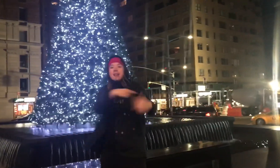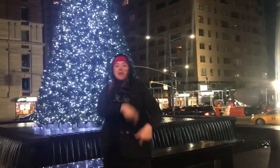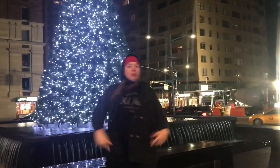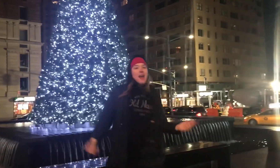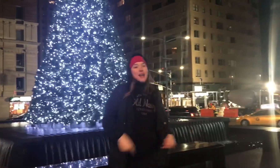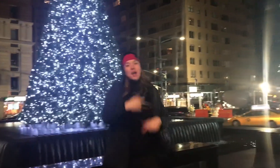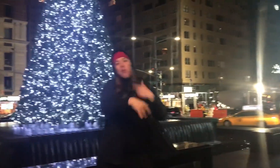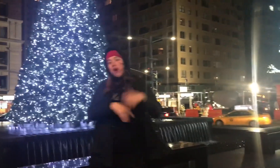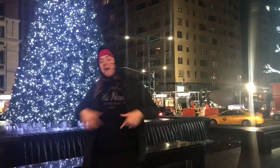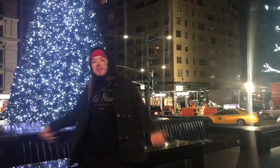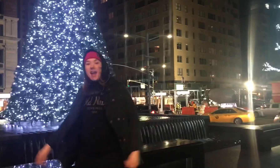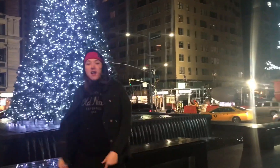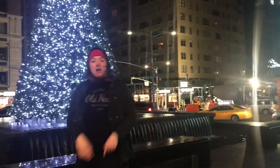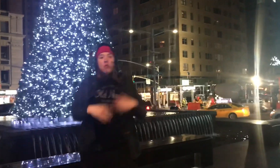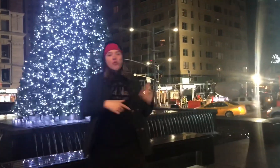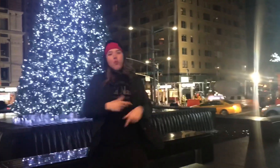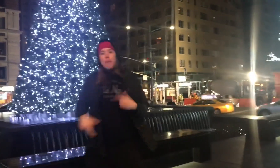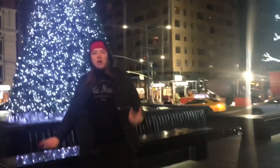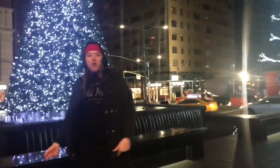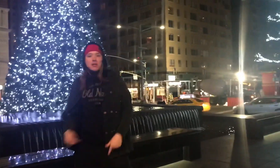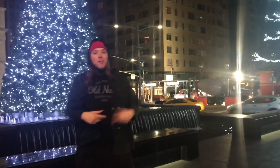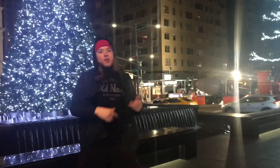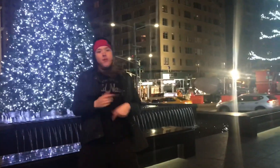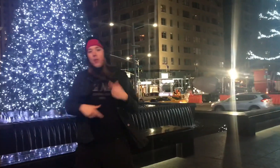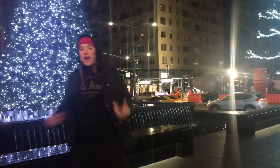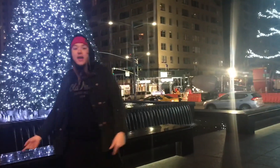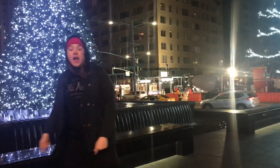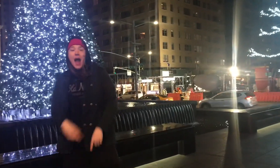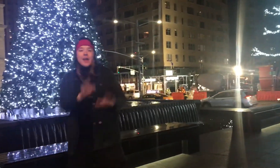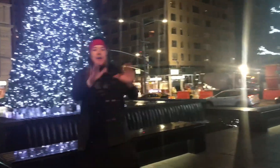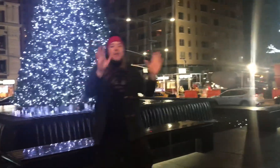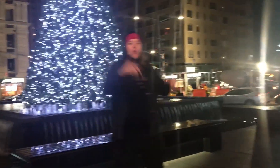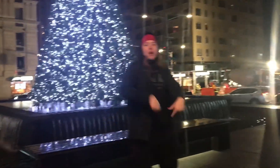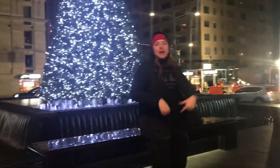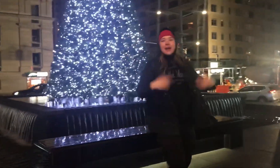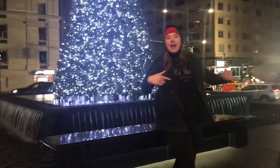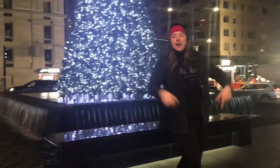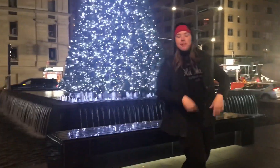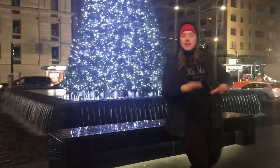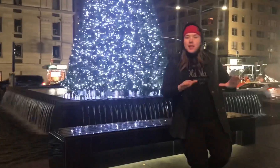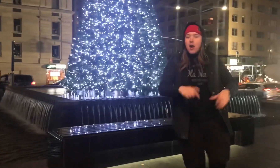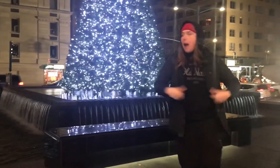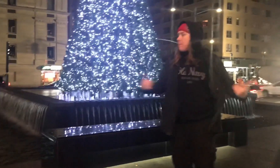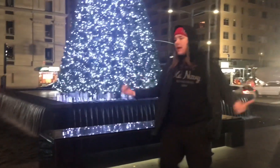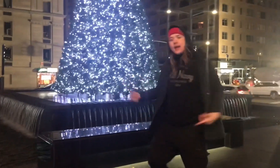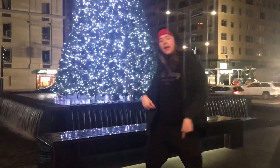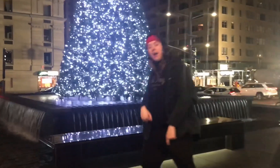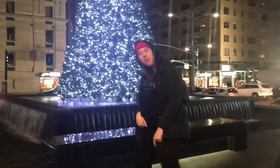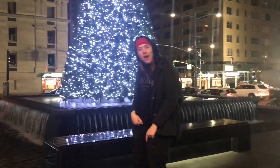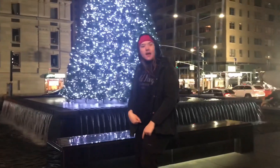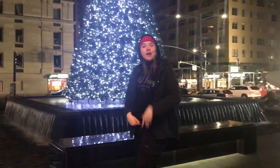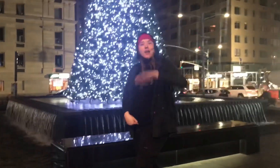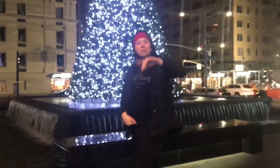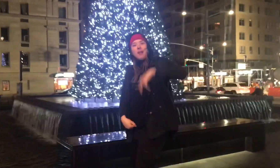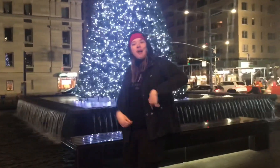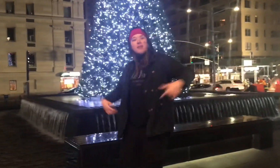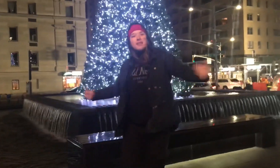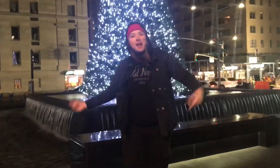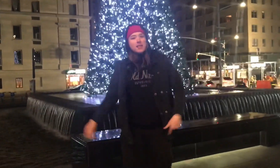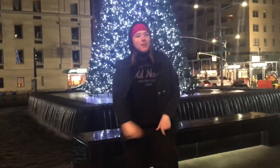I can tame a lion, welcome out Zion, watch fruit ripen across the belt of Orion. I can get in the water and kayak, be a star, I'm Benedict Cumberbatch. It's your life to decide